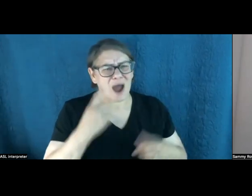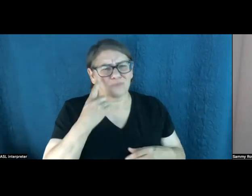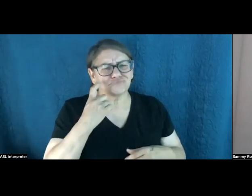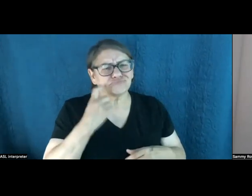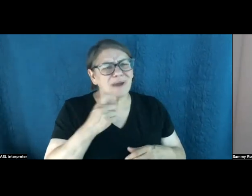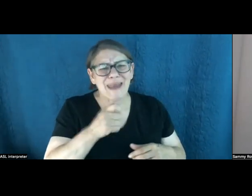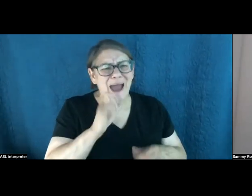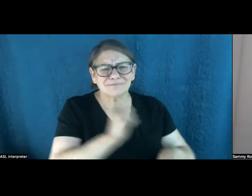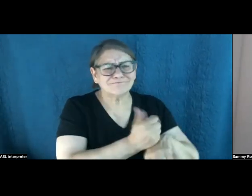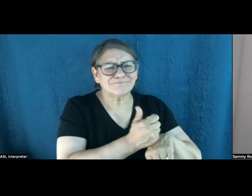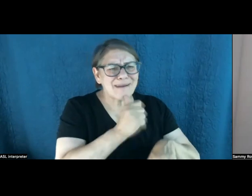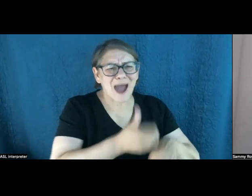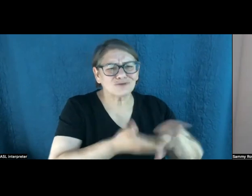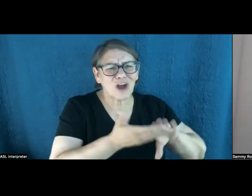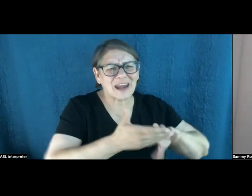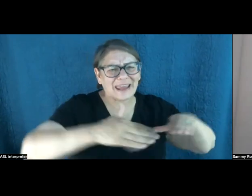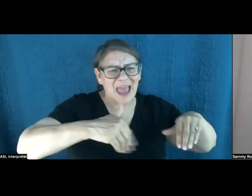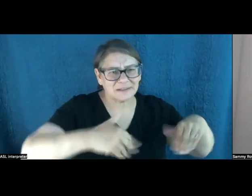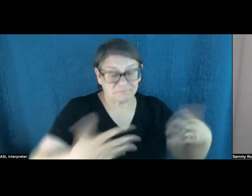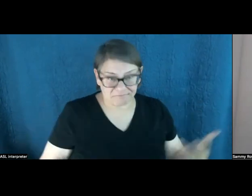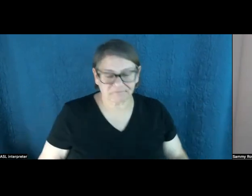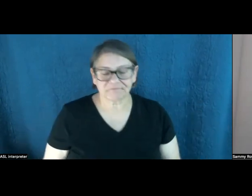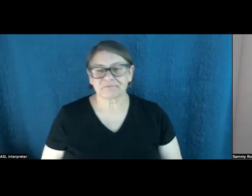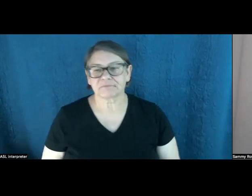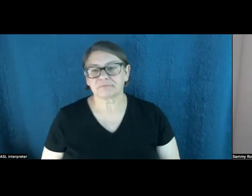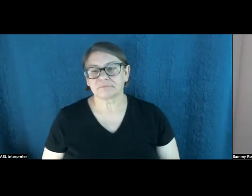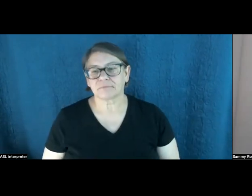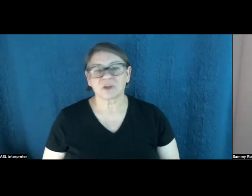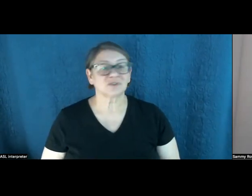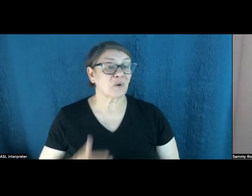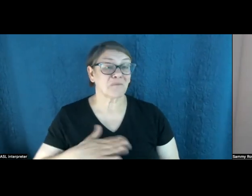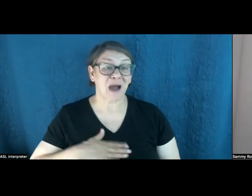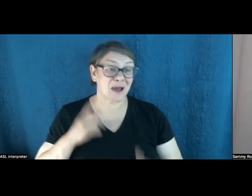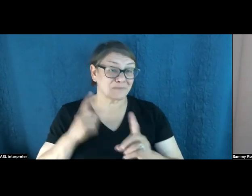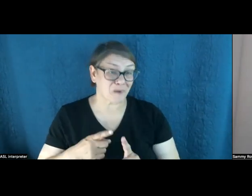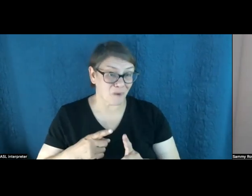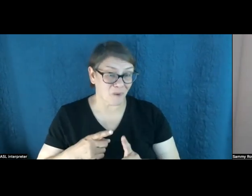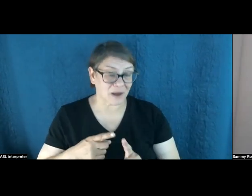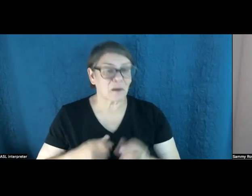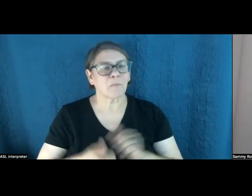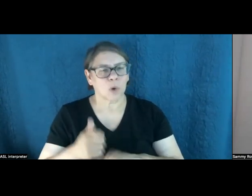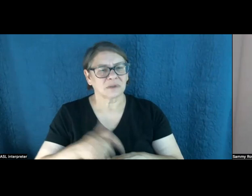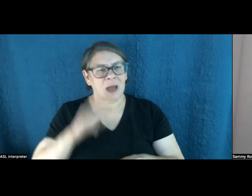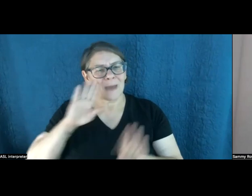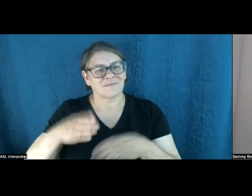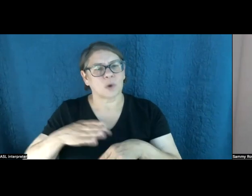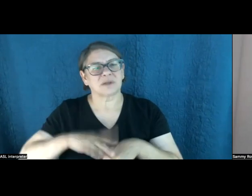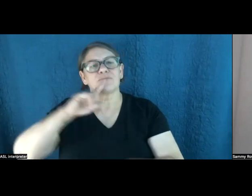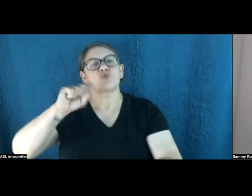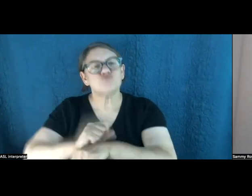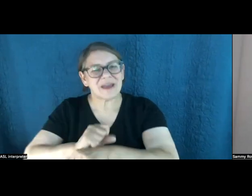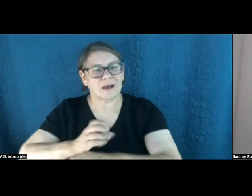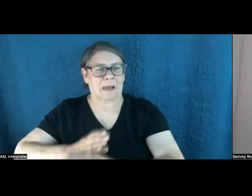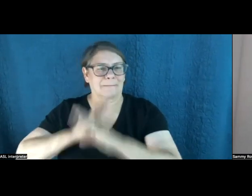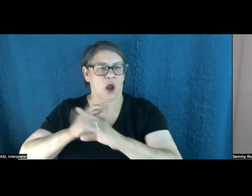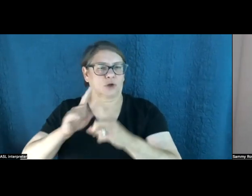uncertain futures. So anyway, moral of that story, I spend most of my time focusing on what are the real barriers to 100%